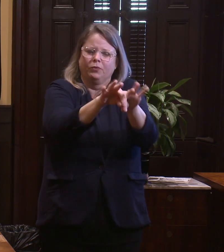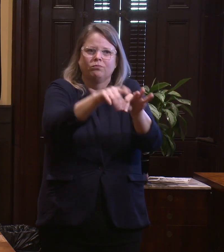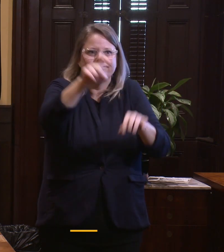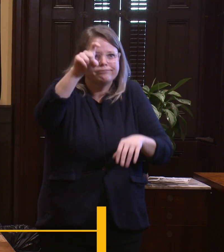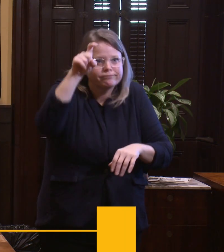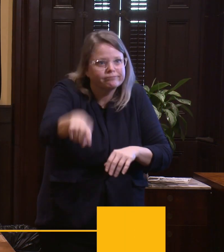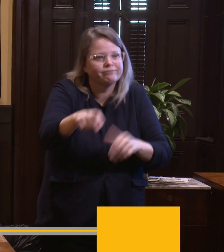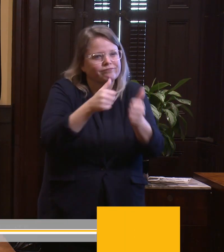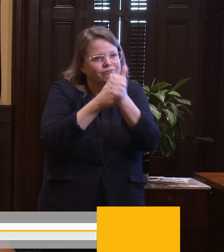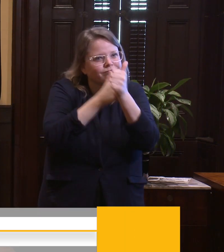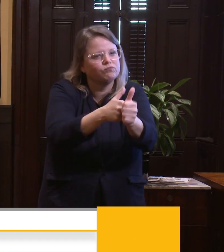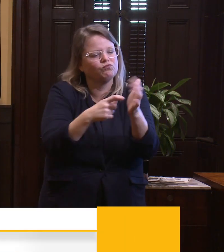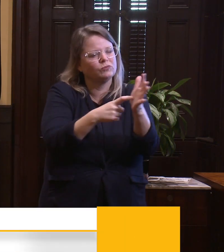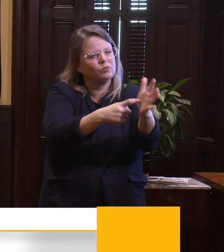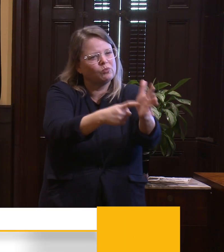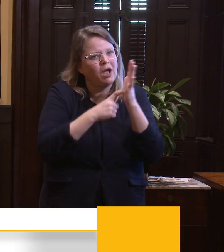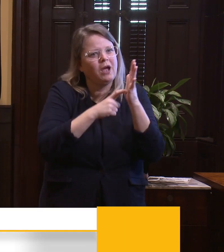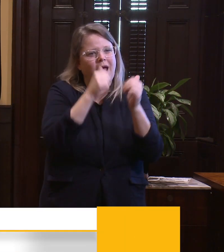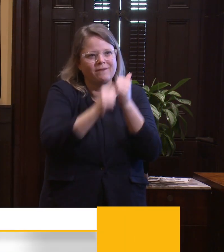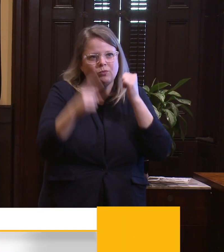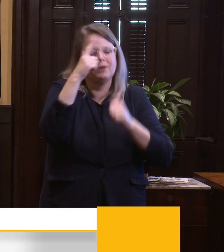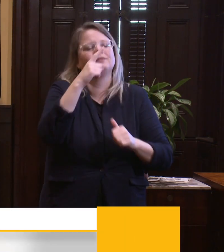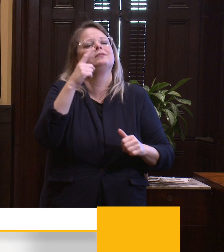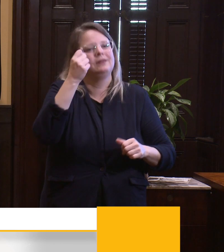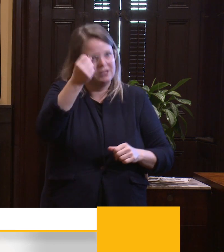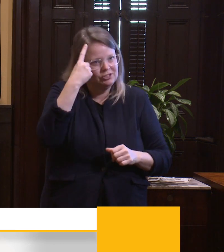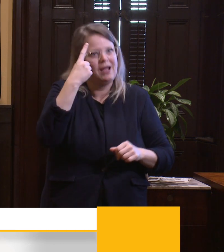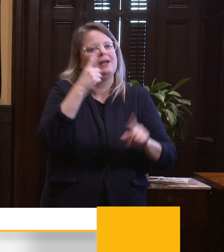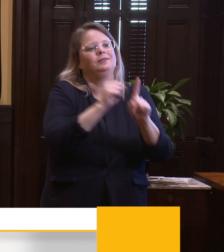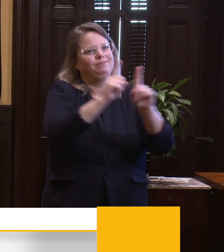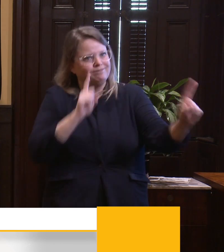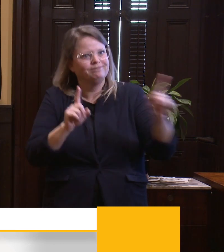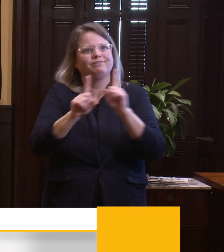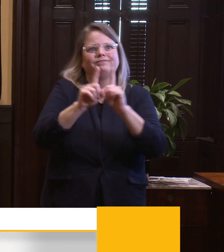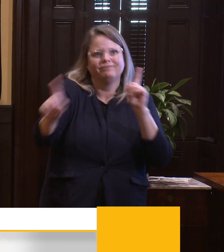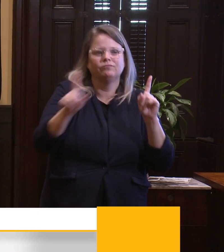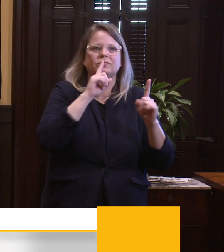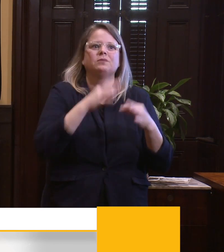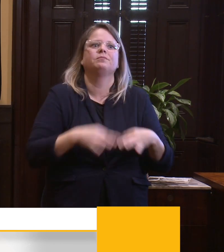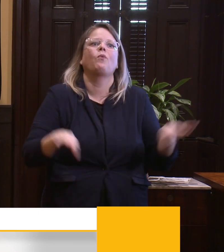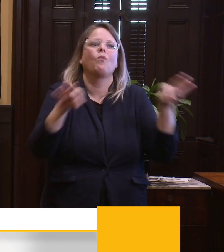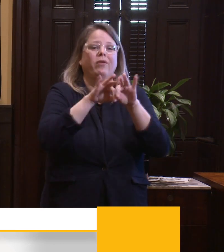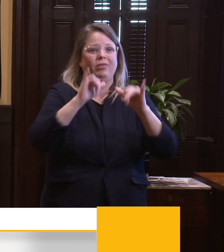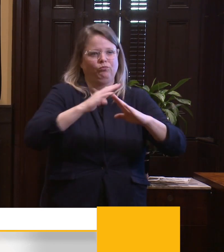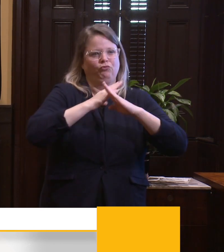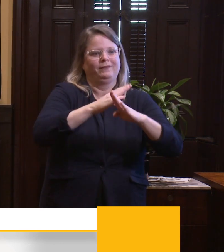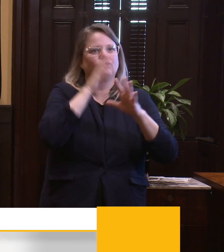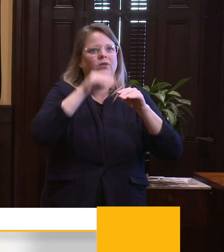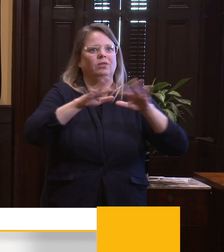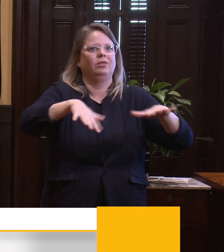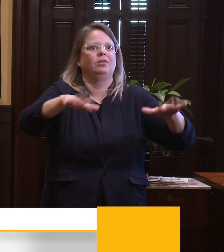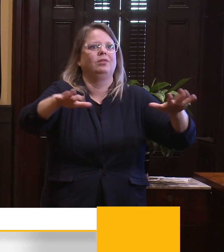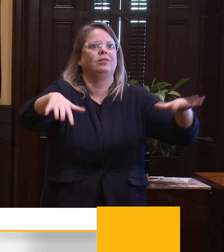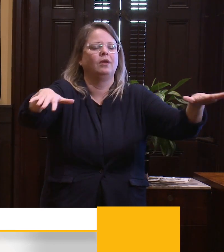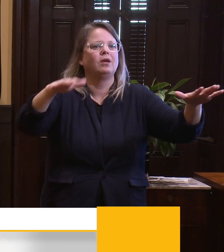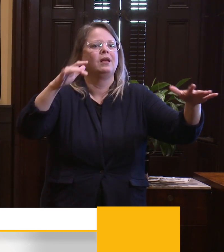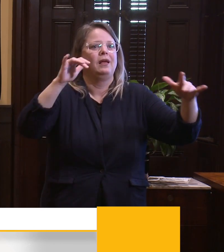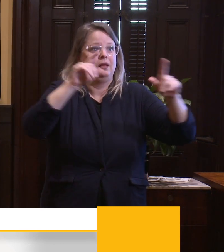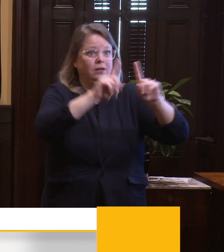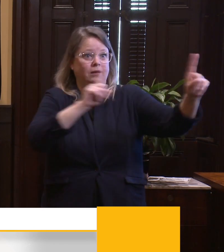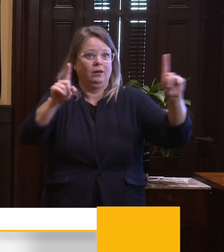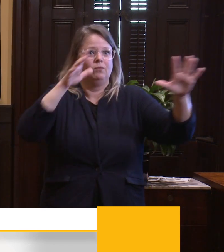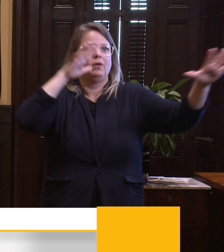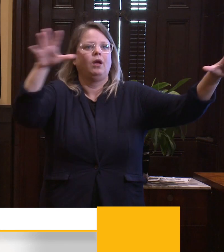everyone to do that so we can slow the curve so that we can get out of this COVID-19 epidemic that we're in. So again,